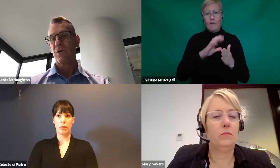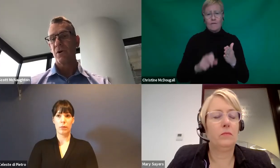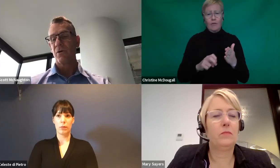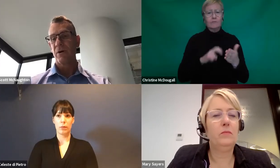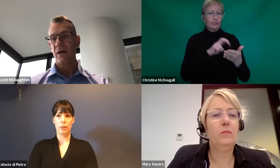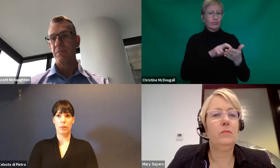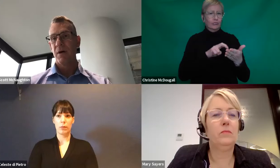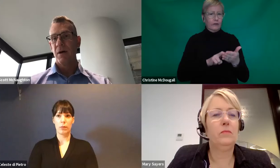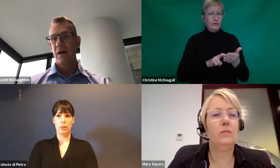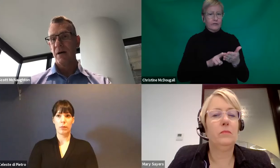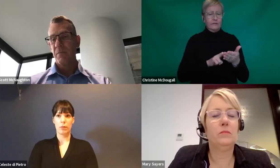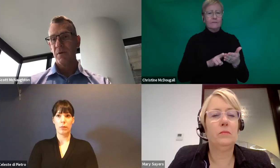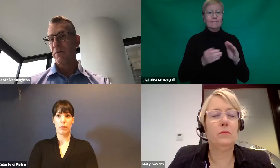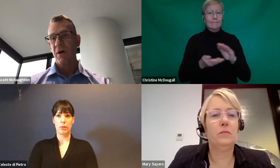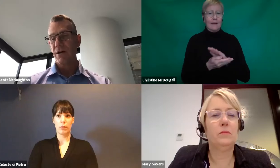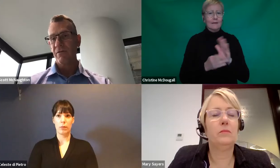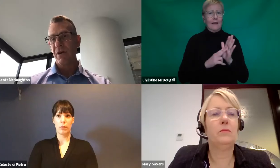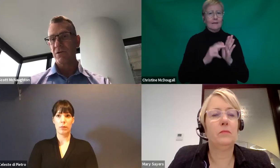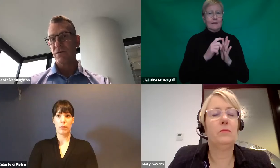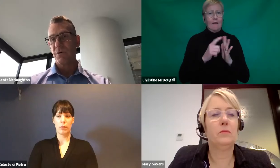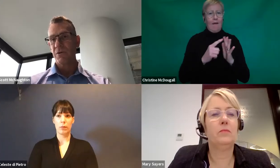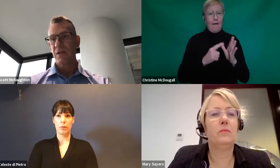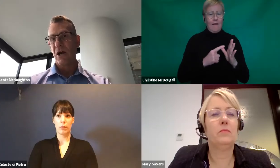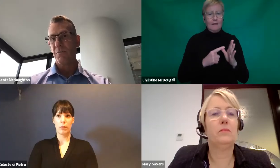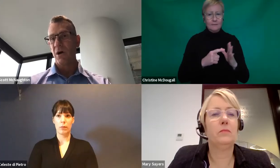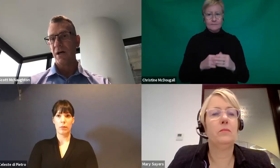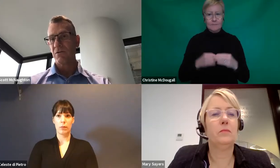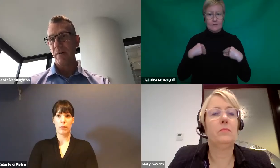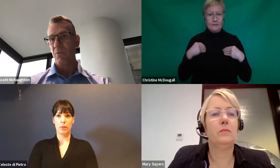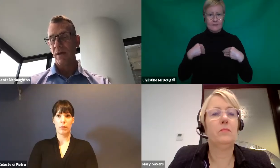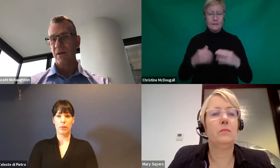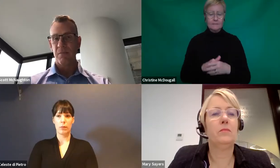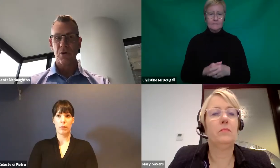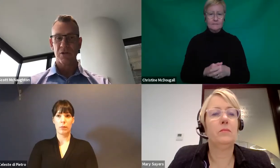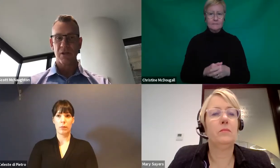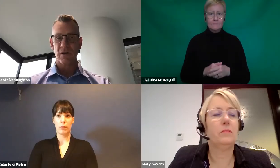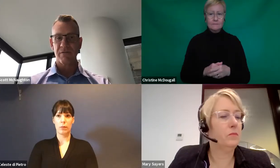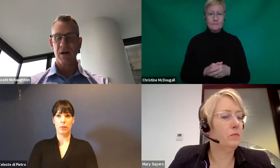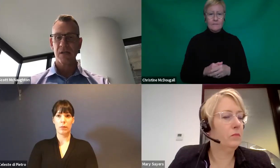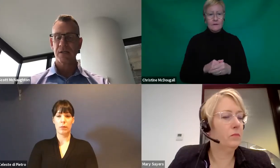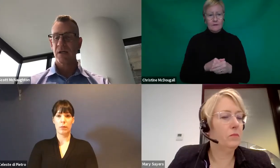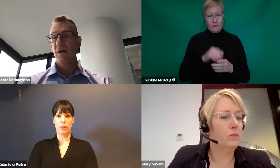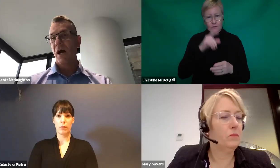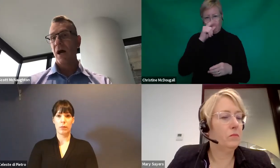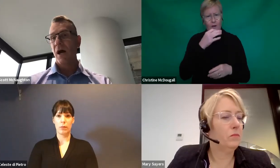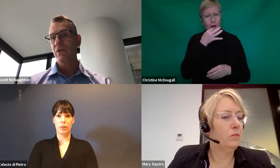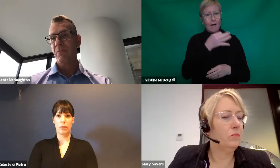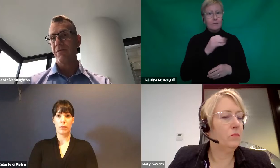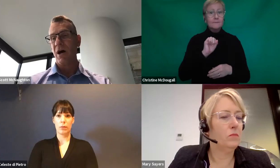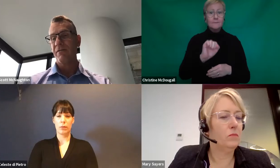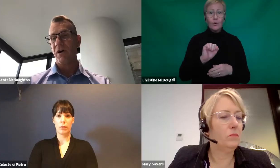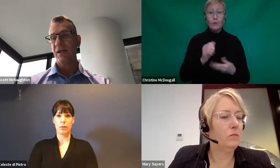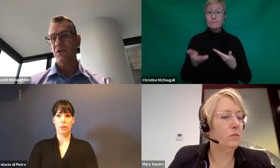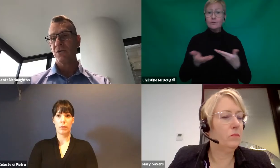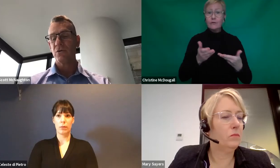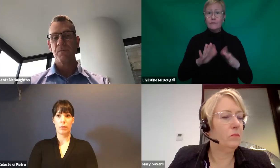or your provider of those supports can help guide you about where you can purchase those devices. And look on our